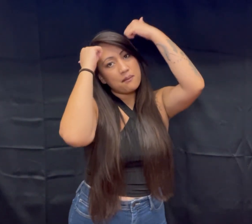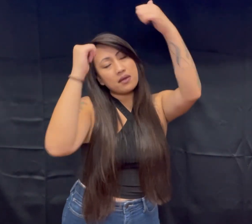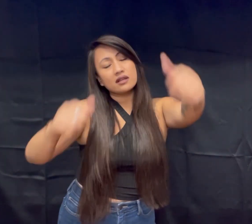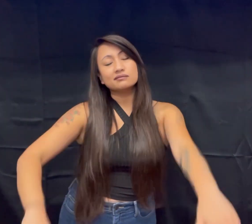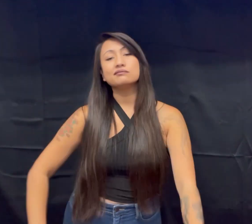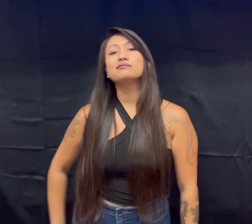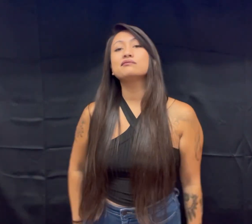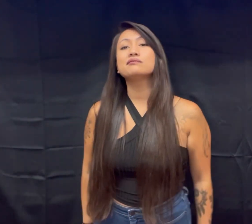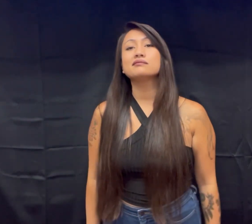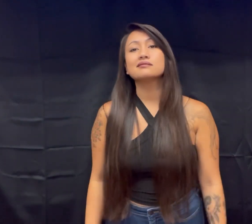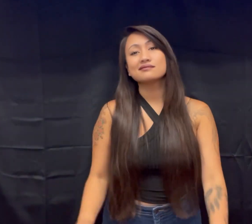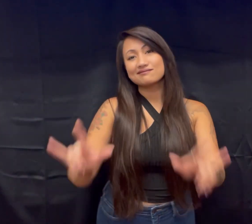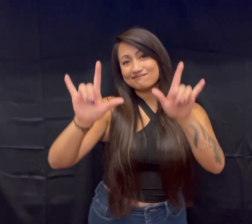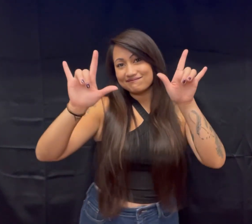Oh, Oh,